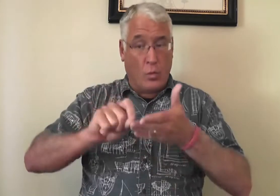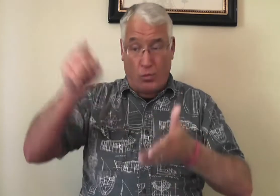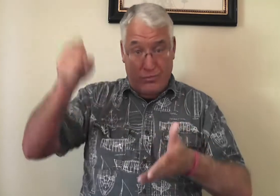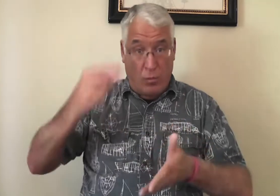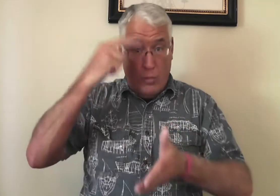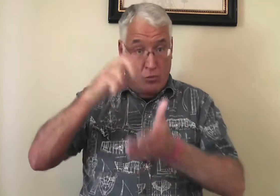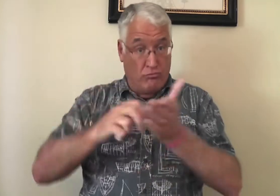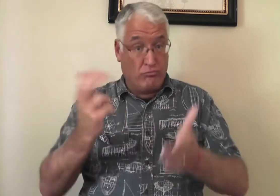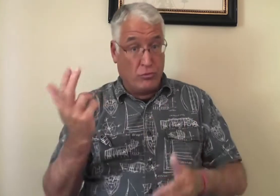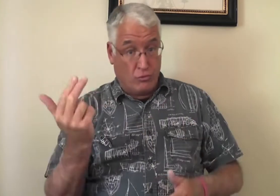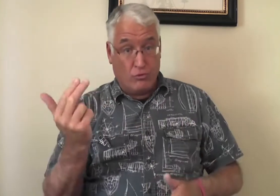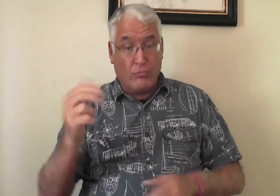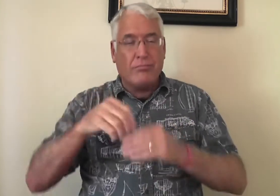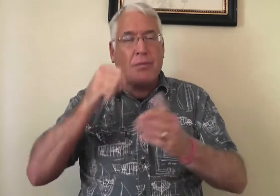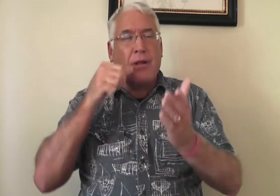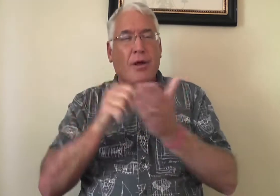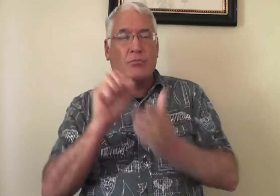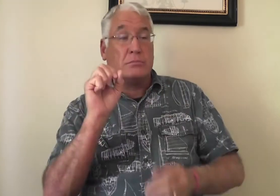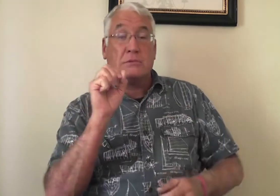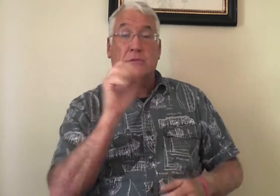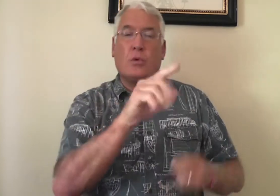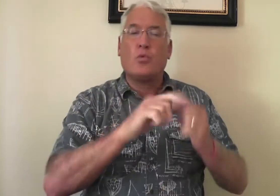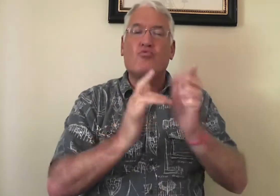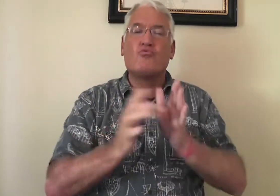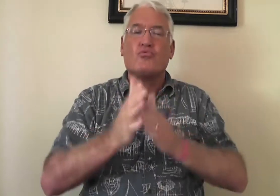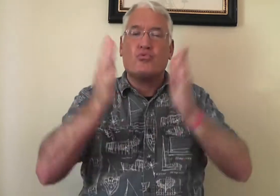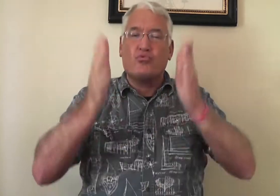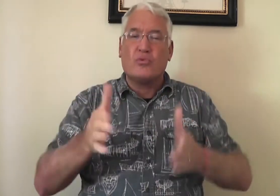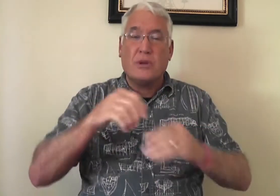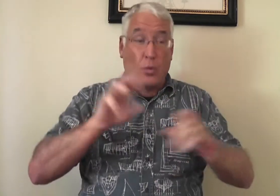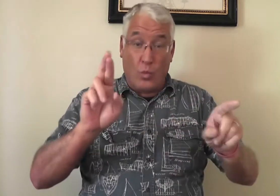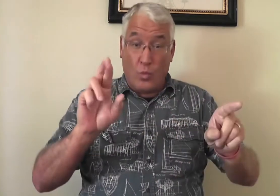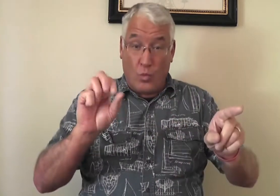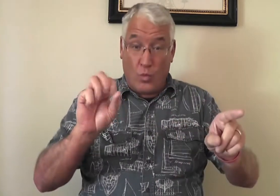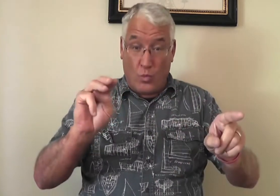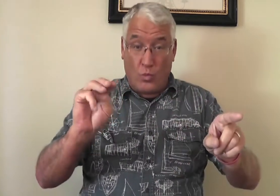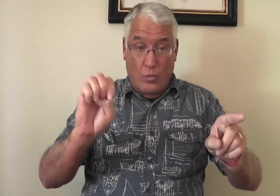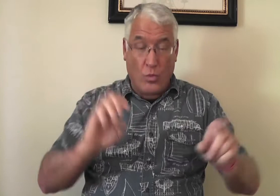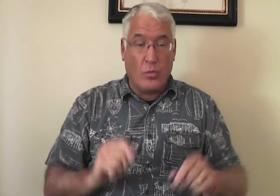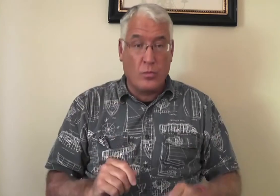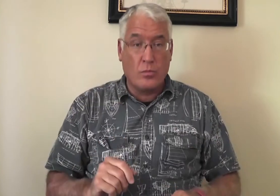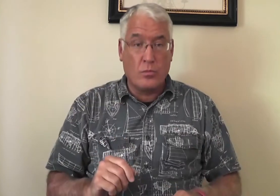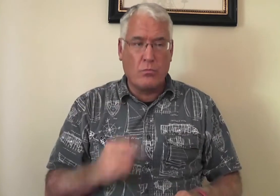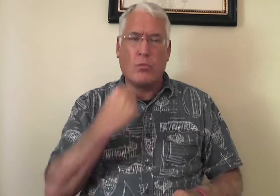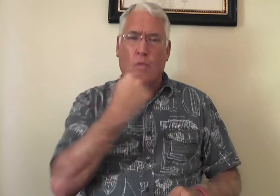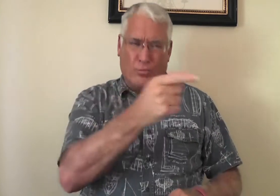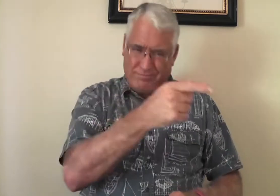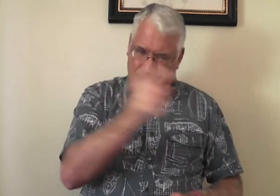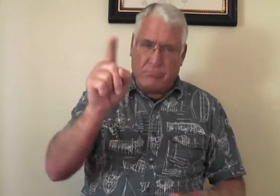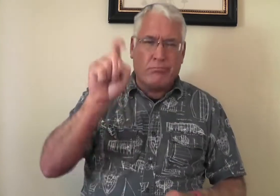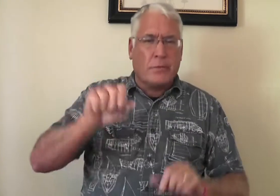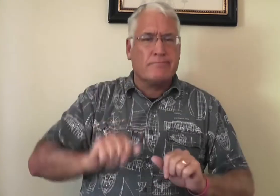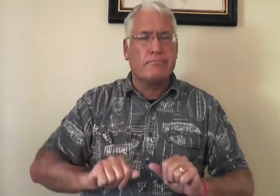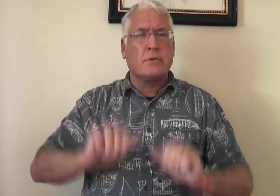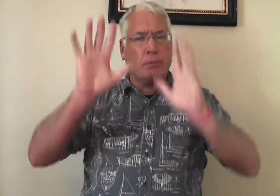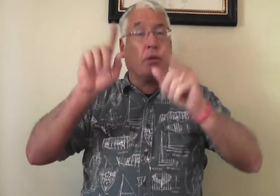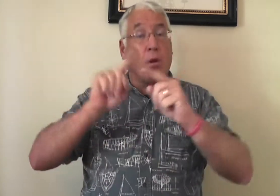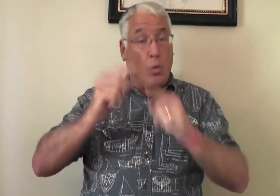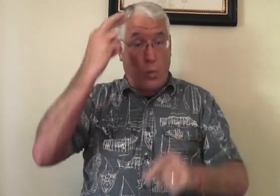Paul write chapter 13, send it to the Christians in Rome, and tell them you